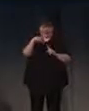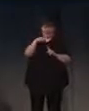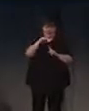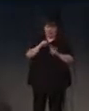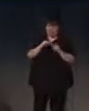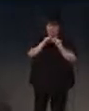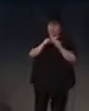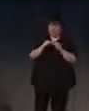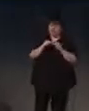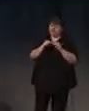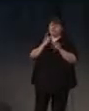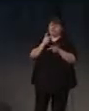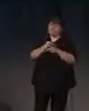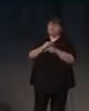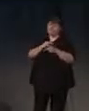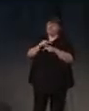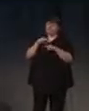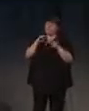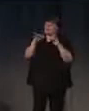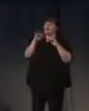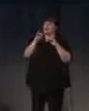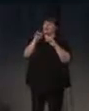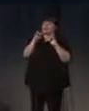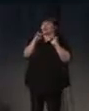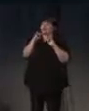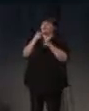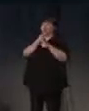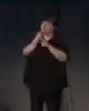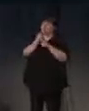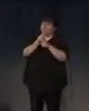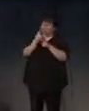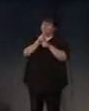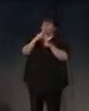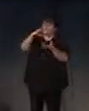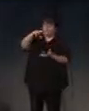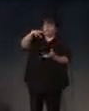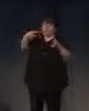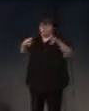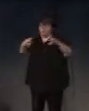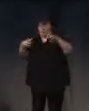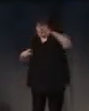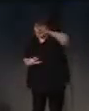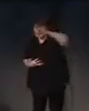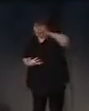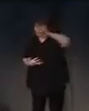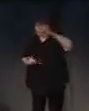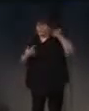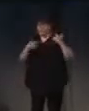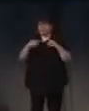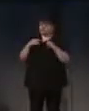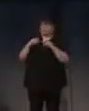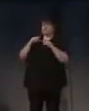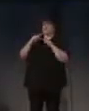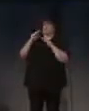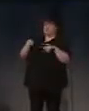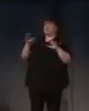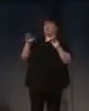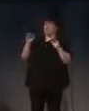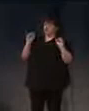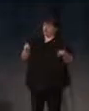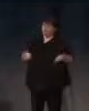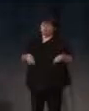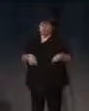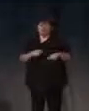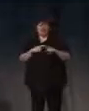maintain their orientation relative to that change. And anyway, I just thought it was an